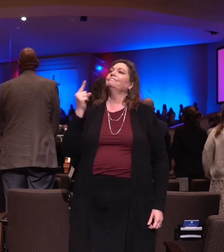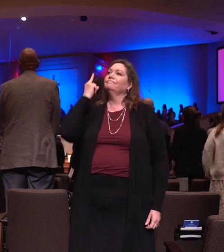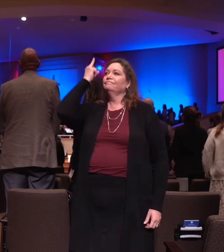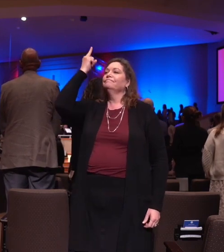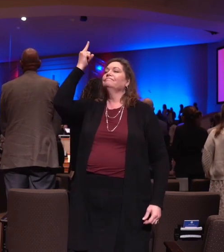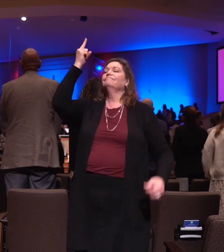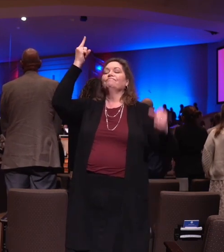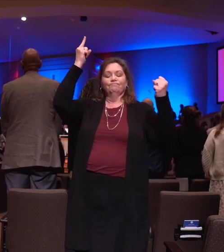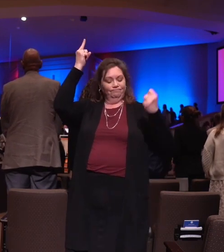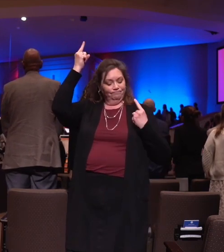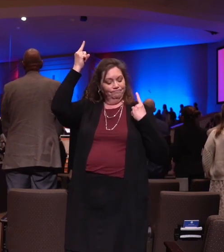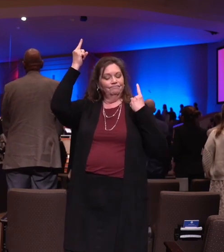see.